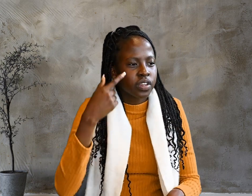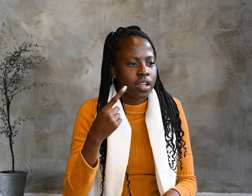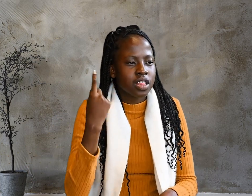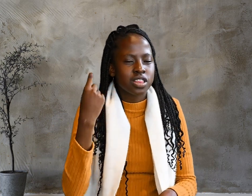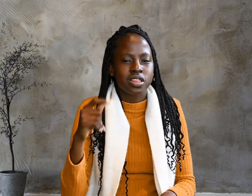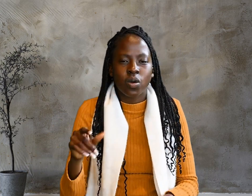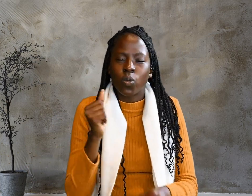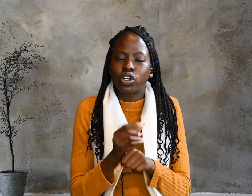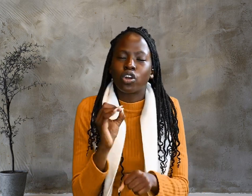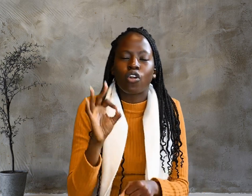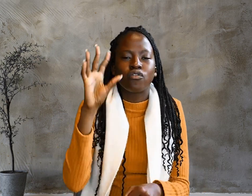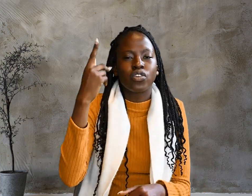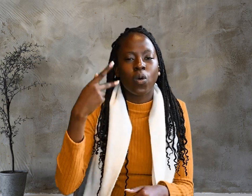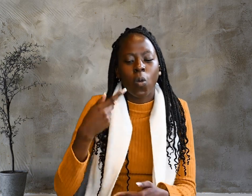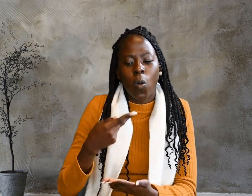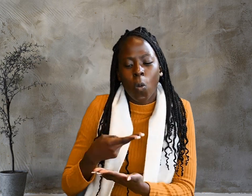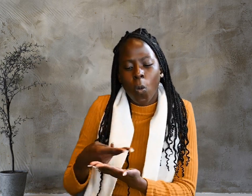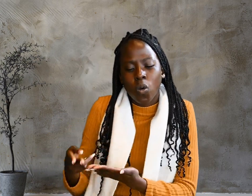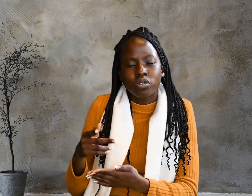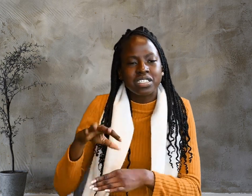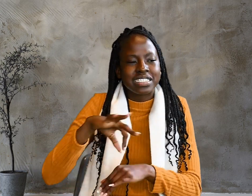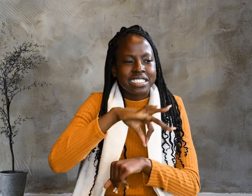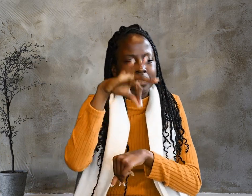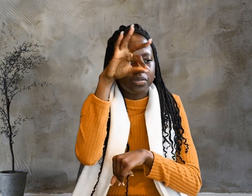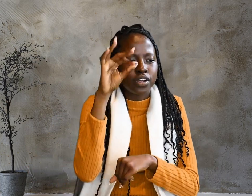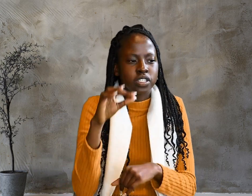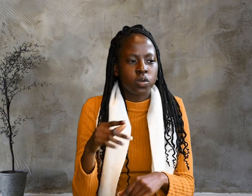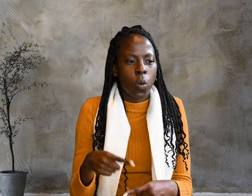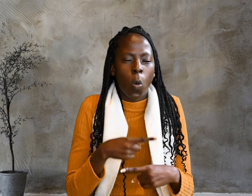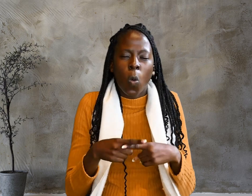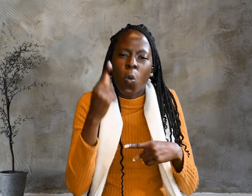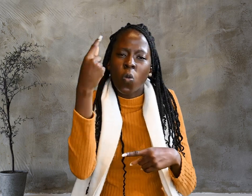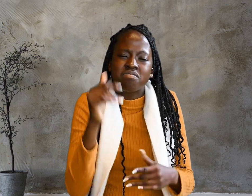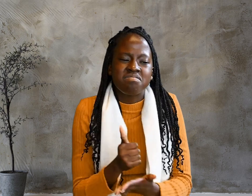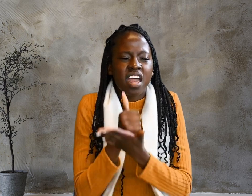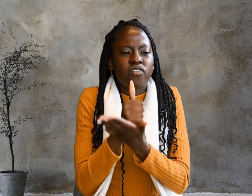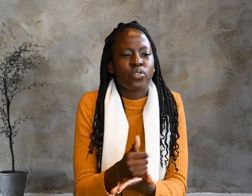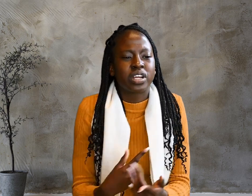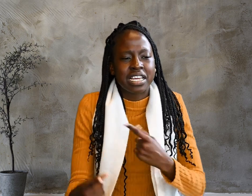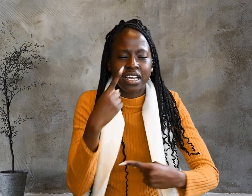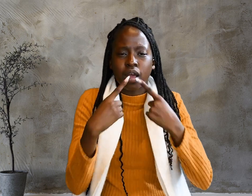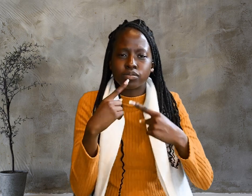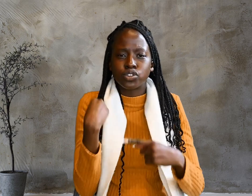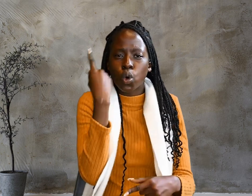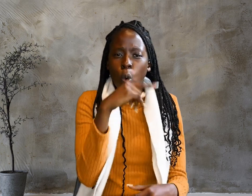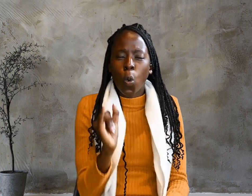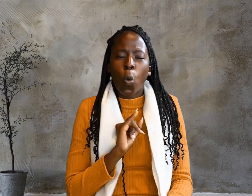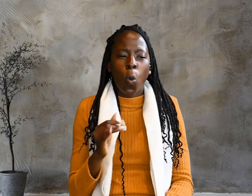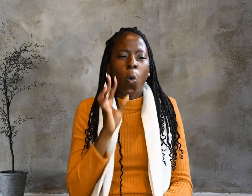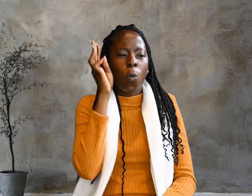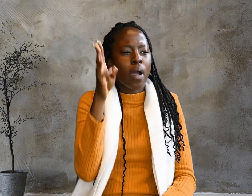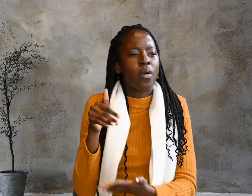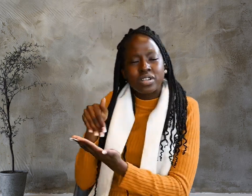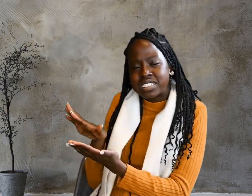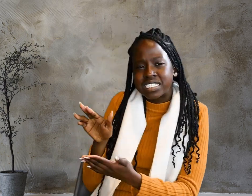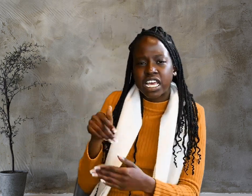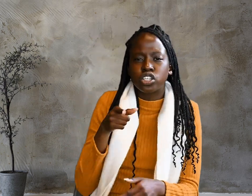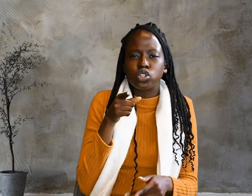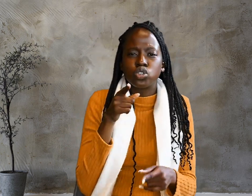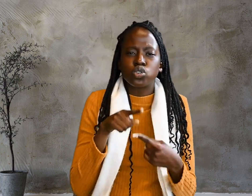The work of the Holy Spirit When the Advocate comes, whom I will send to